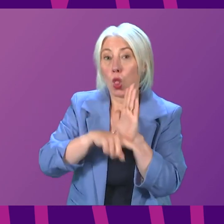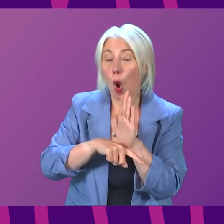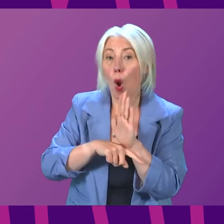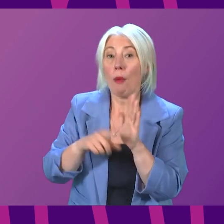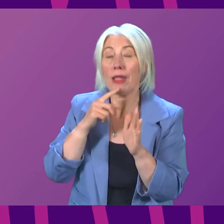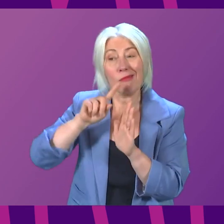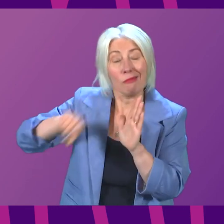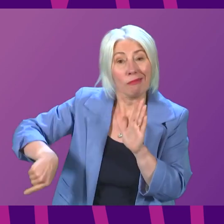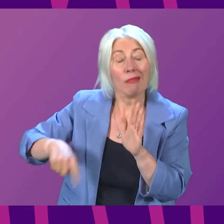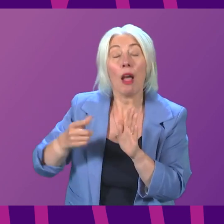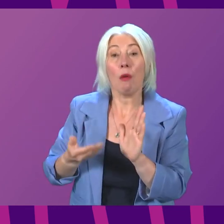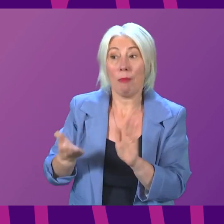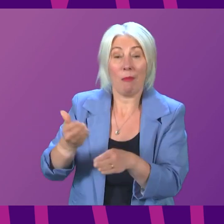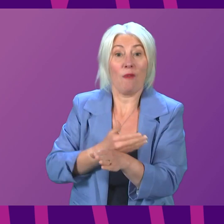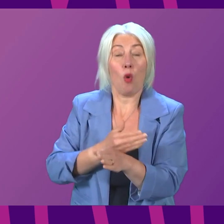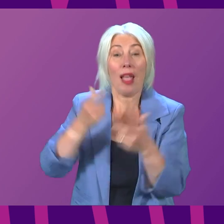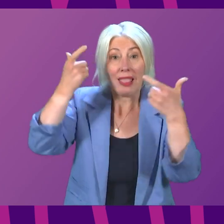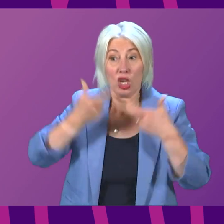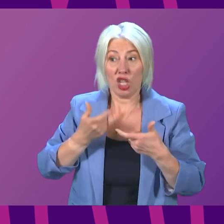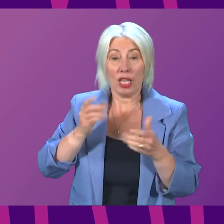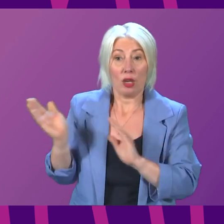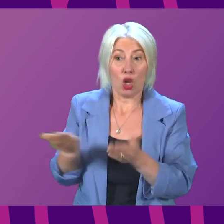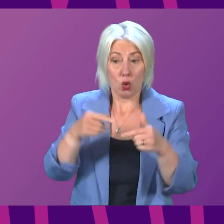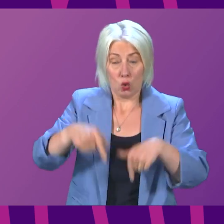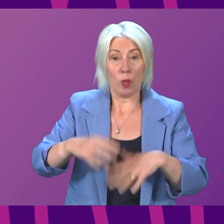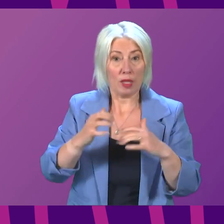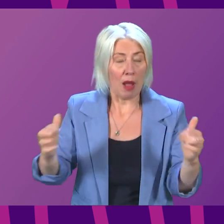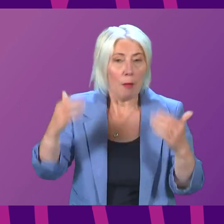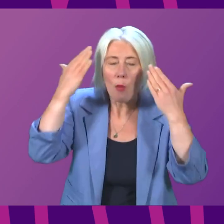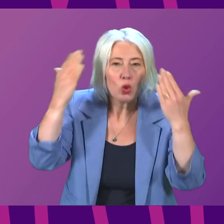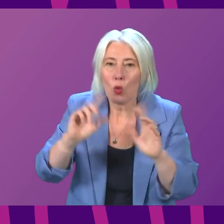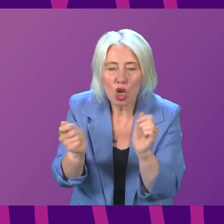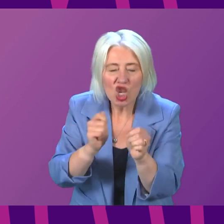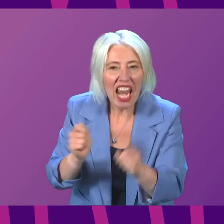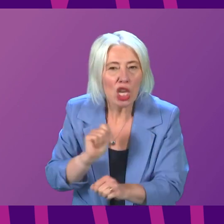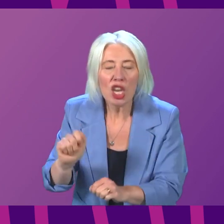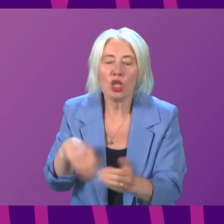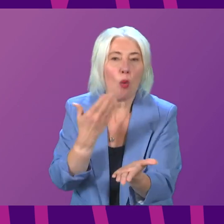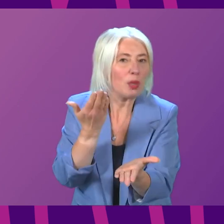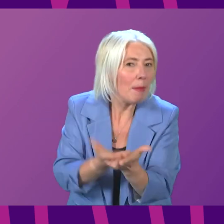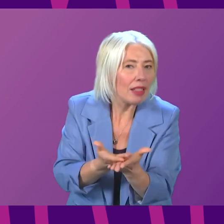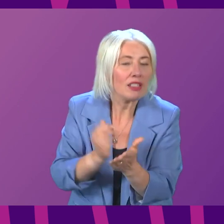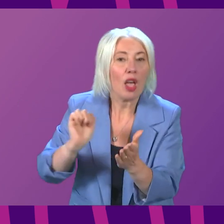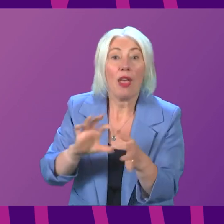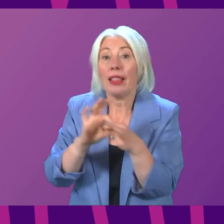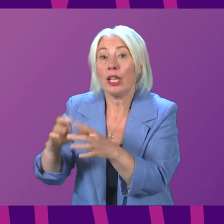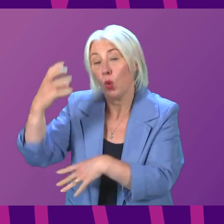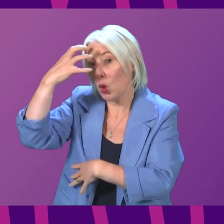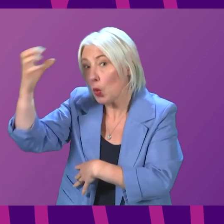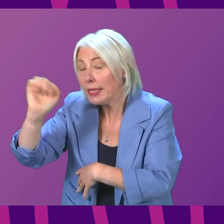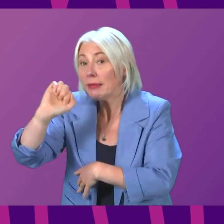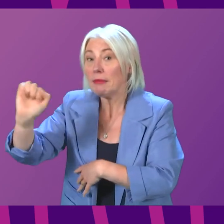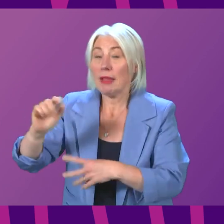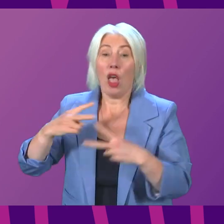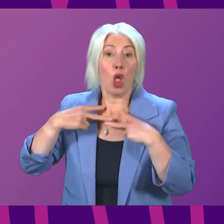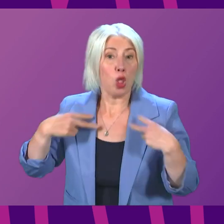legislation was introduced to this Parliament. We don't know what changes were made or even which bills were changed. And I think that Parliament and the public